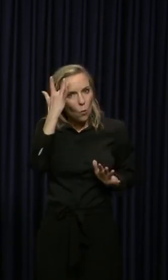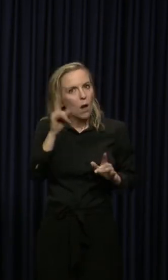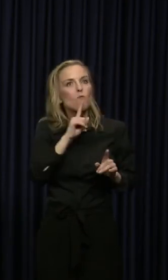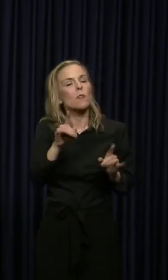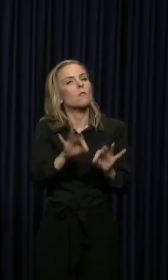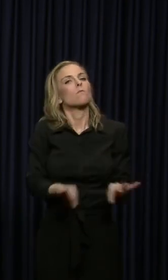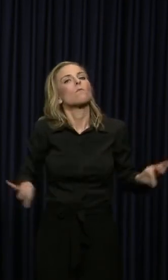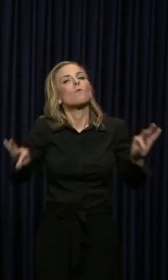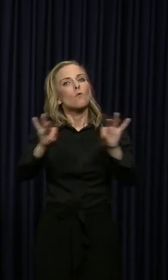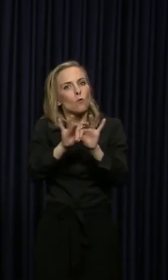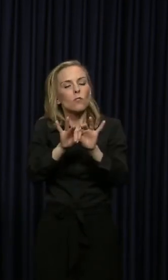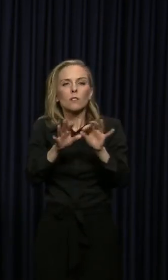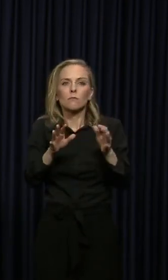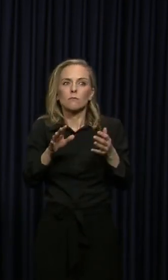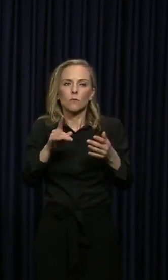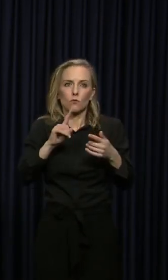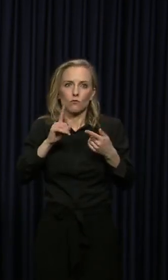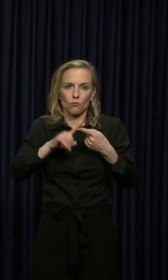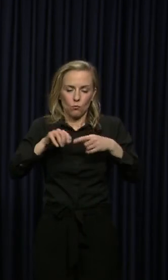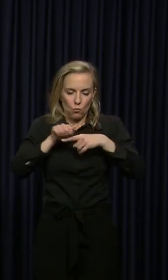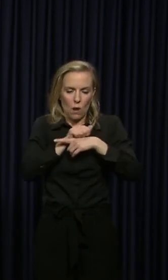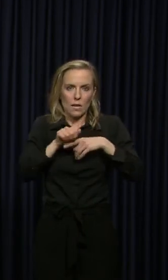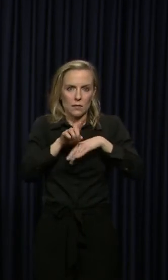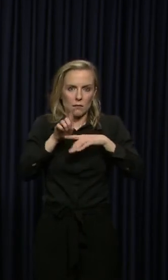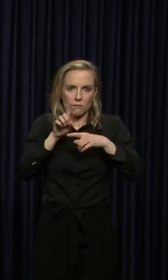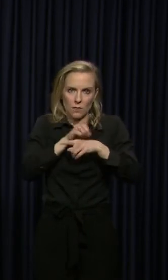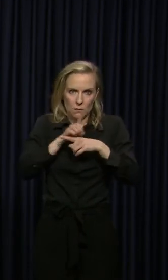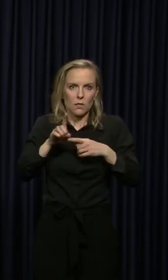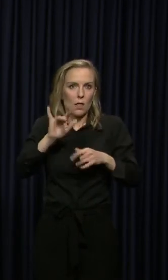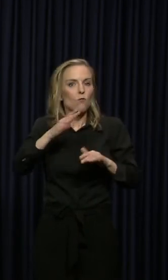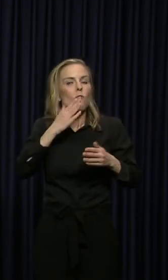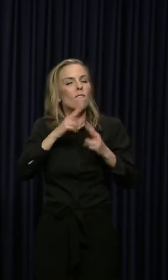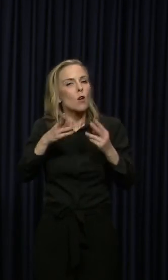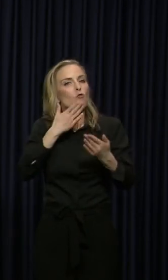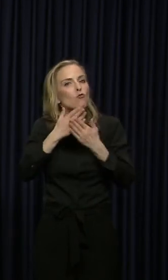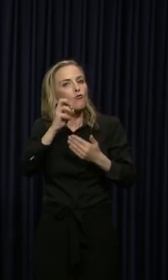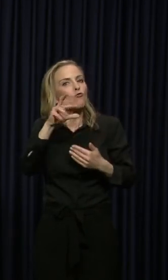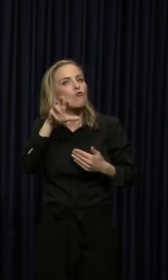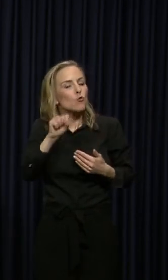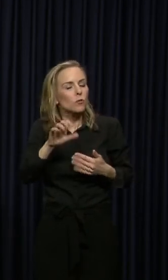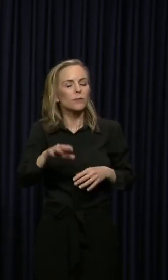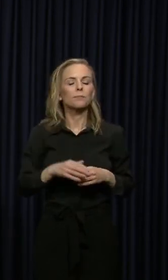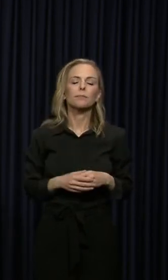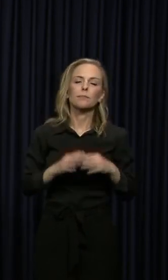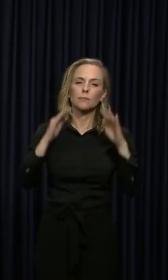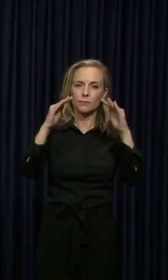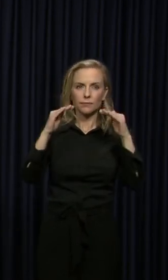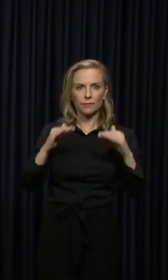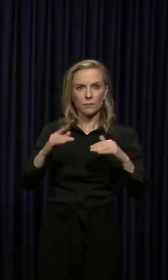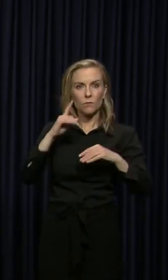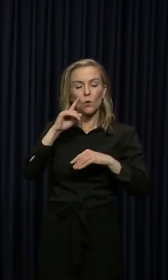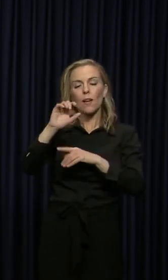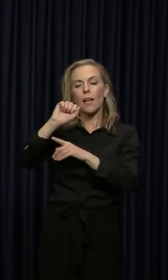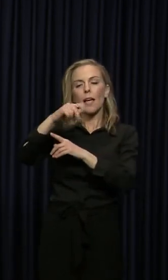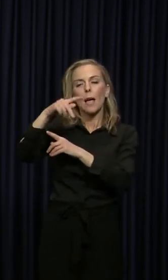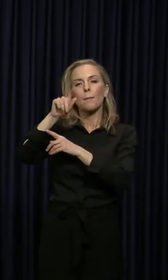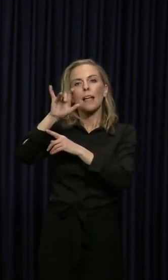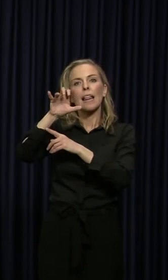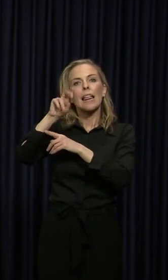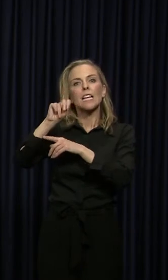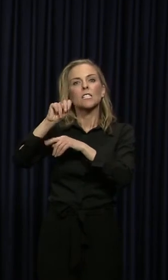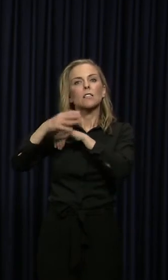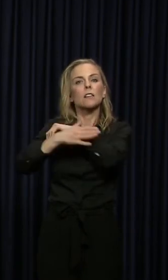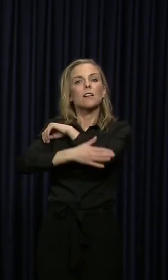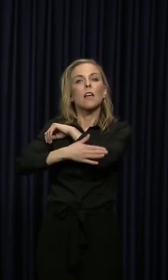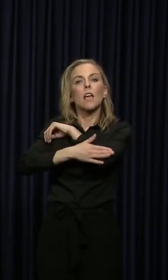really, really good news. Joe, so Appalachian Regional Healthcare laid